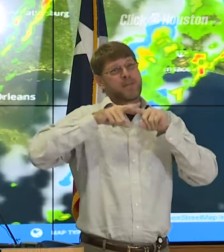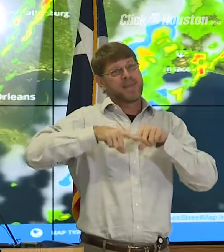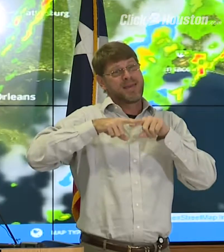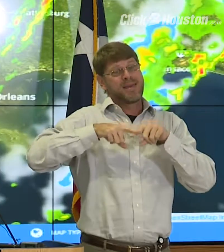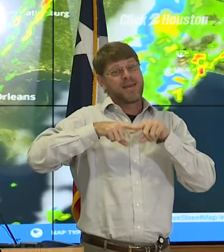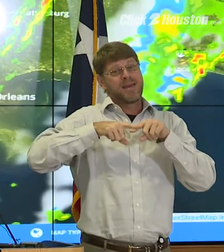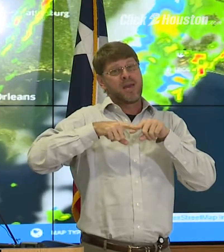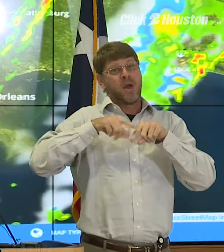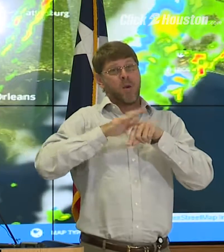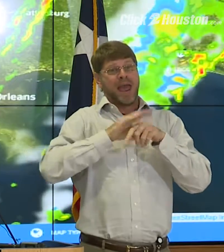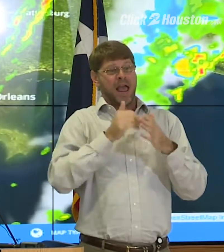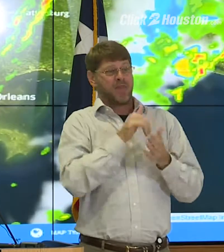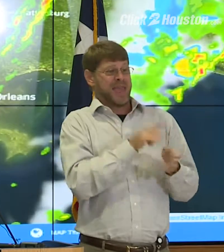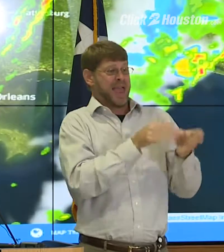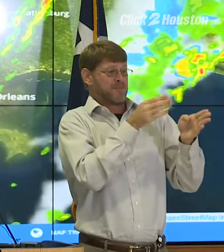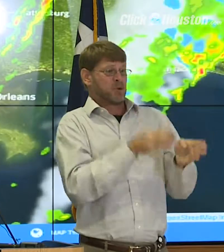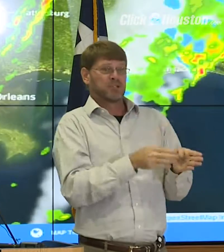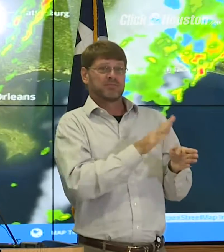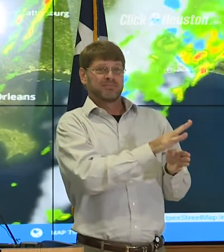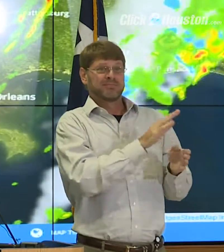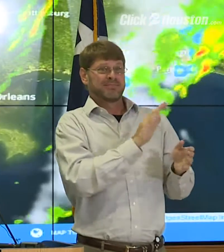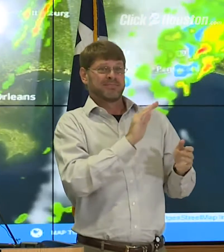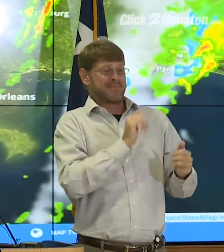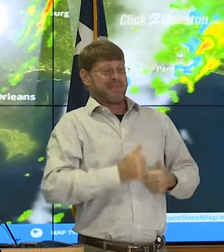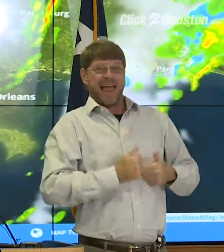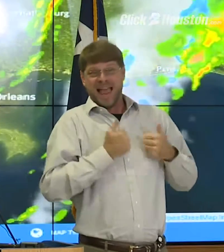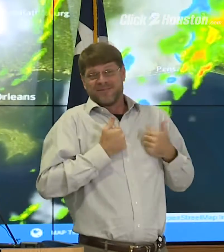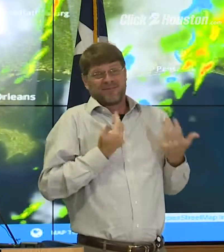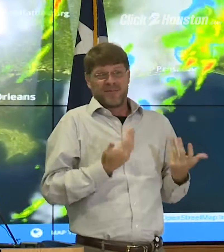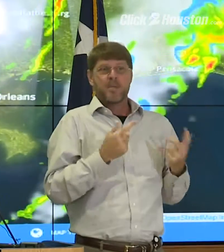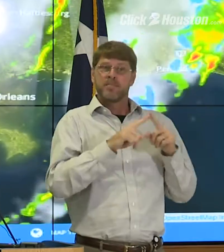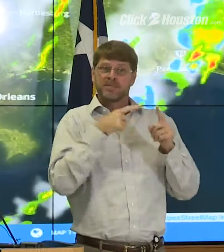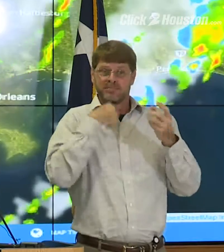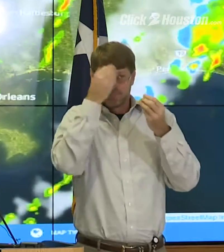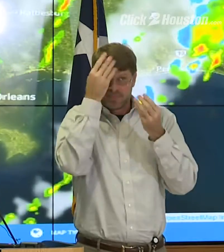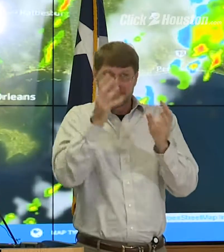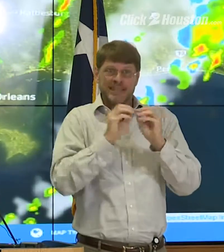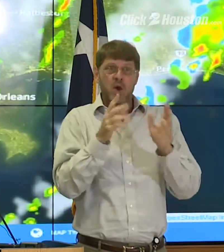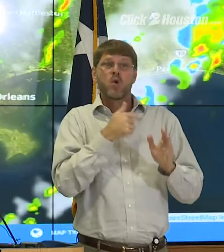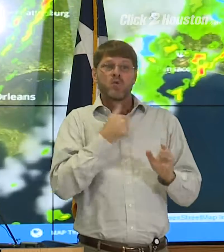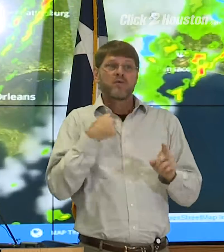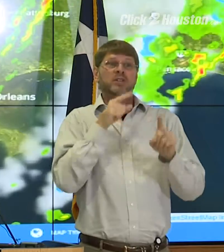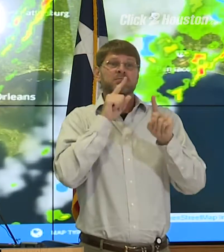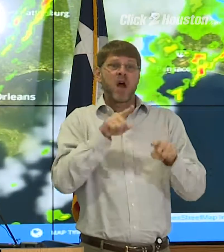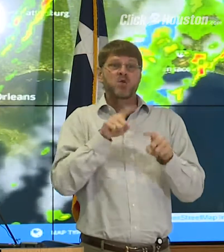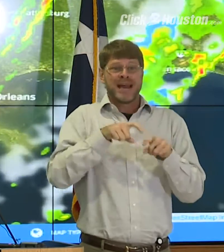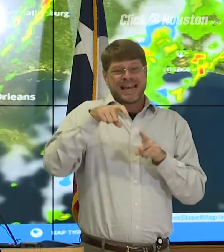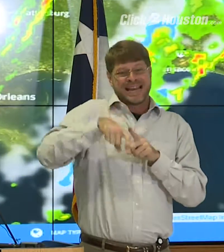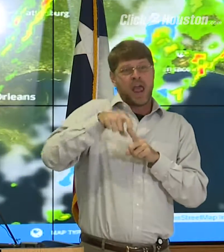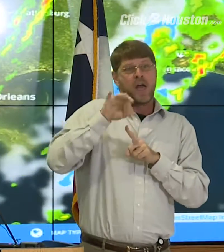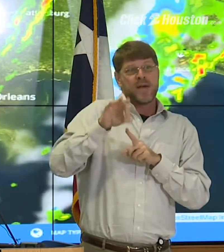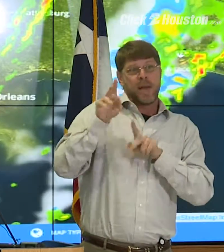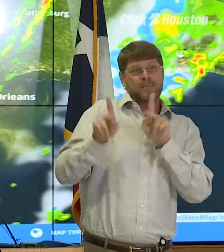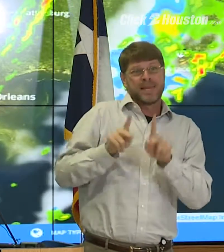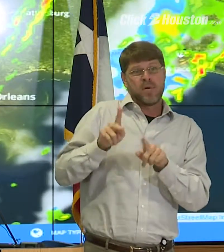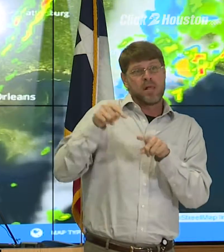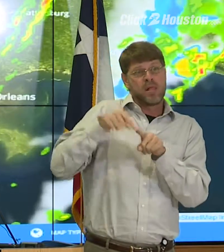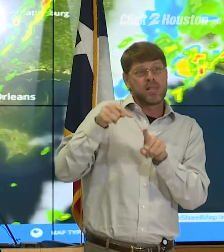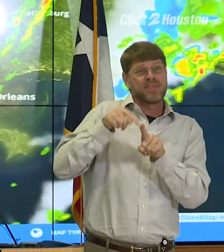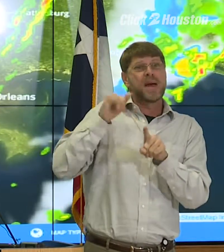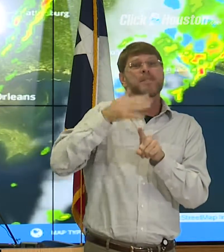upon how the person sets their life up. Again, I want to be very clear, we respond to the needs of people the best we can.